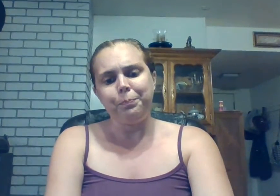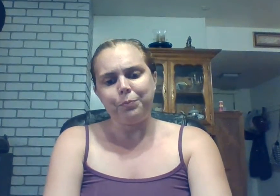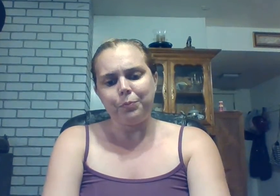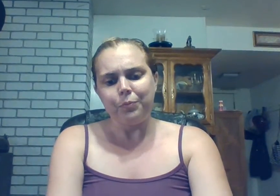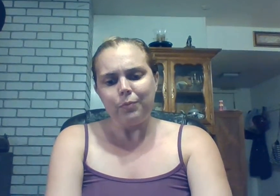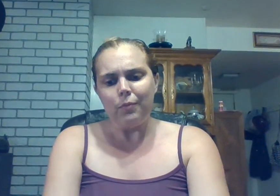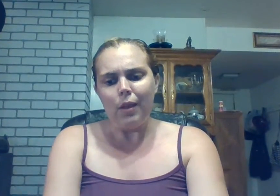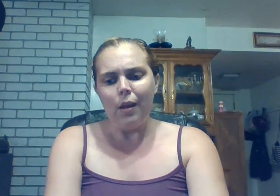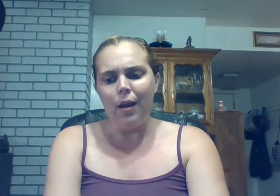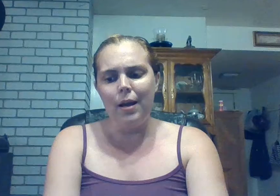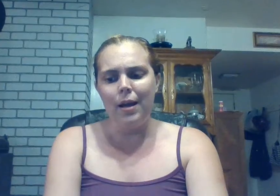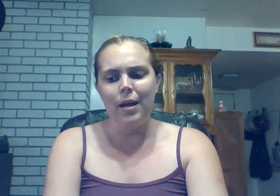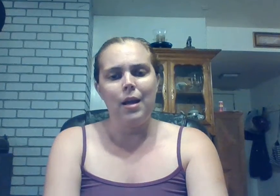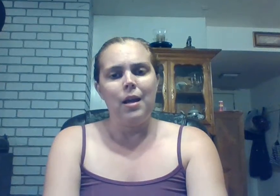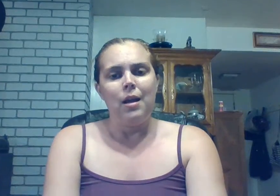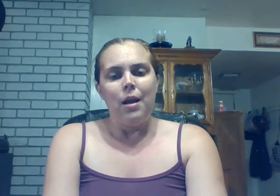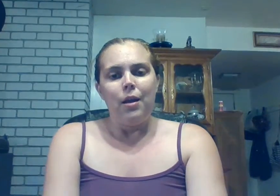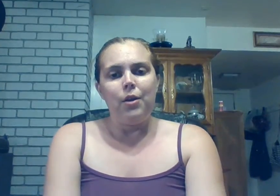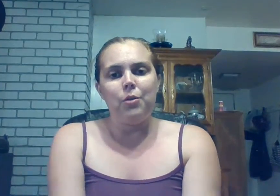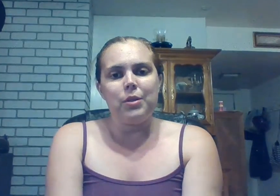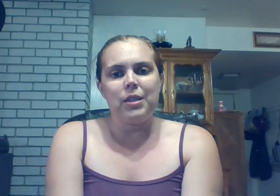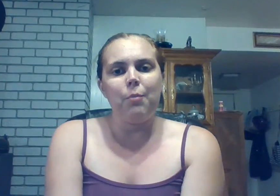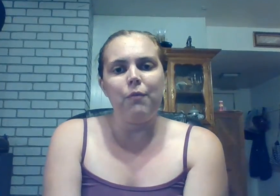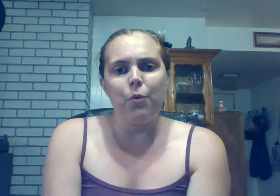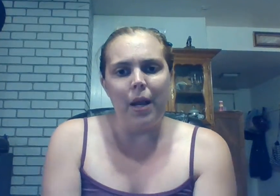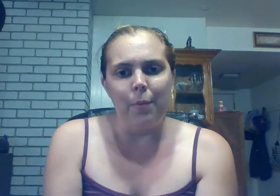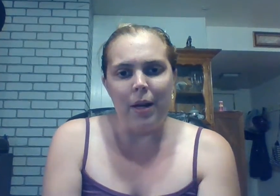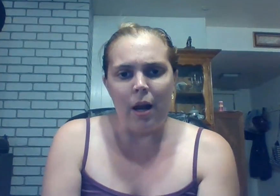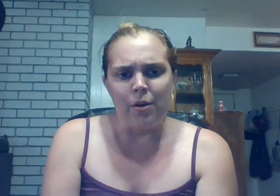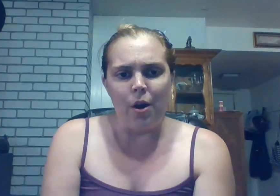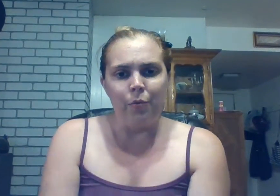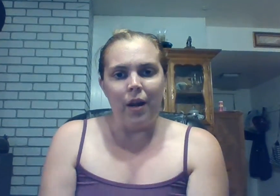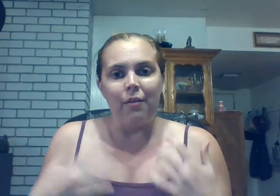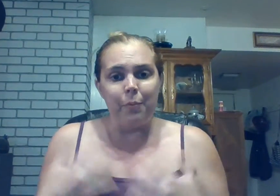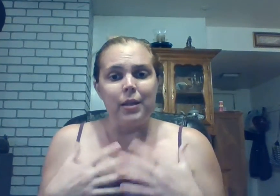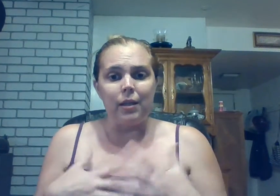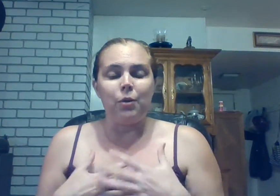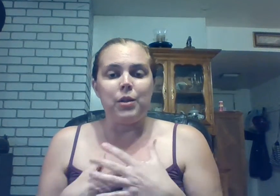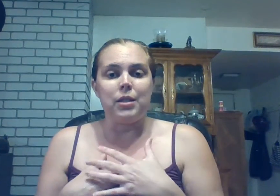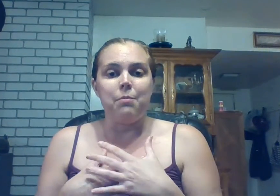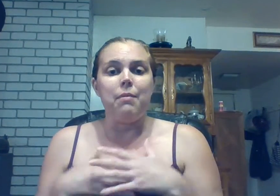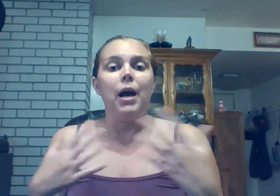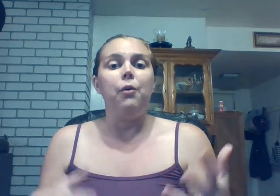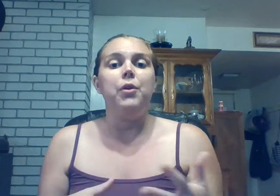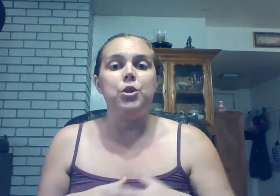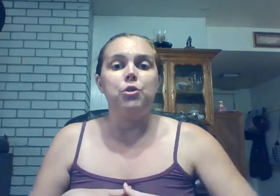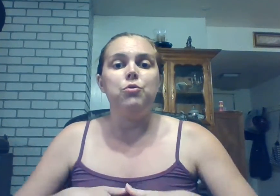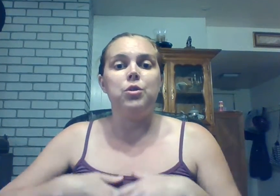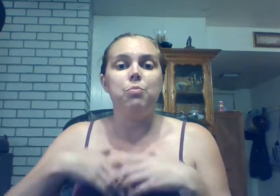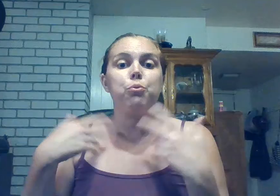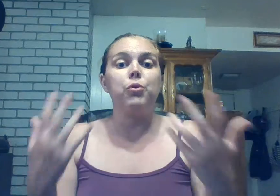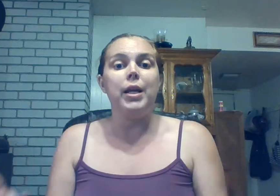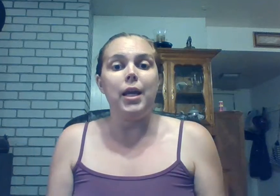you know some of you may or may not know that i've been dealing with some health issues pre